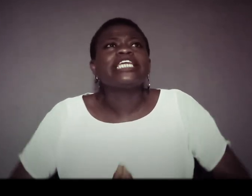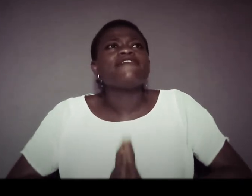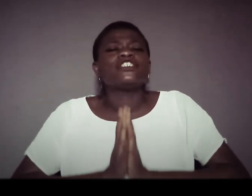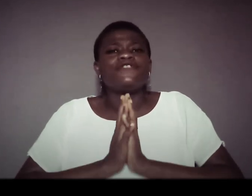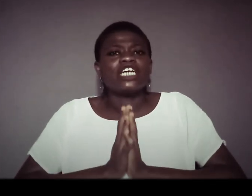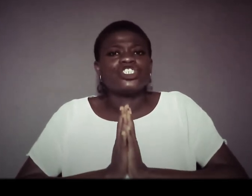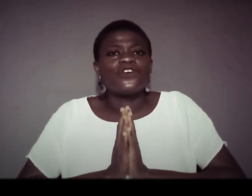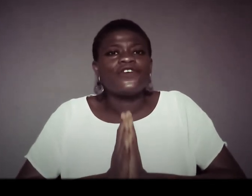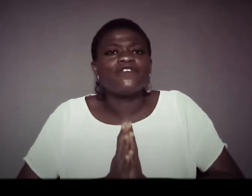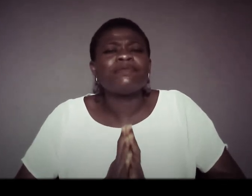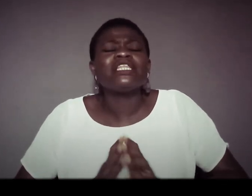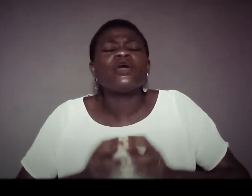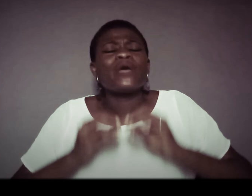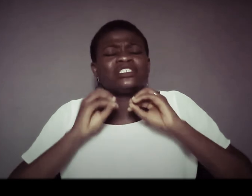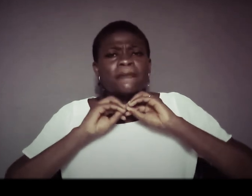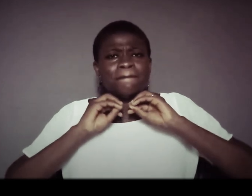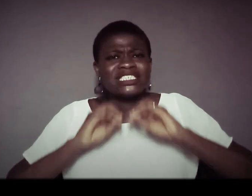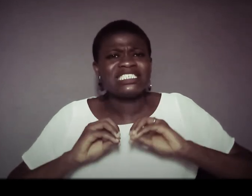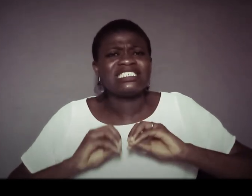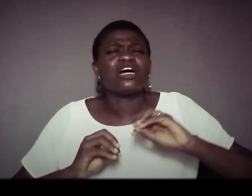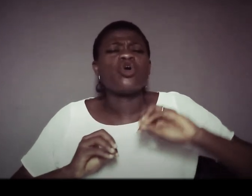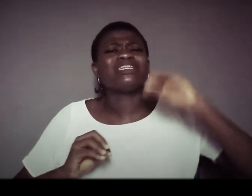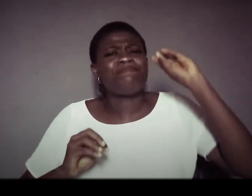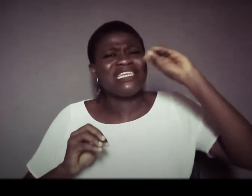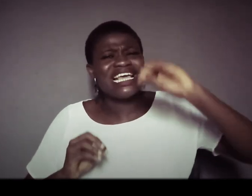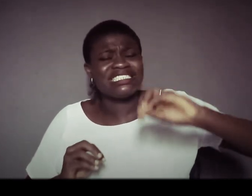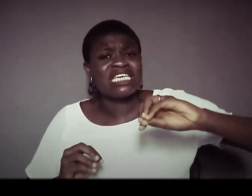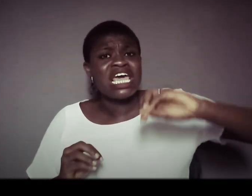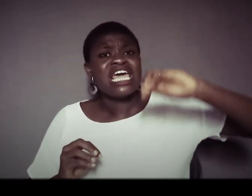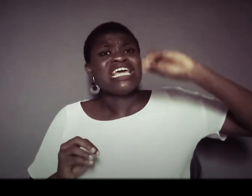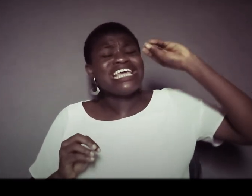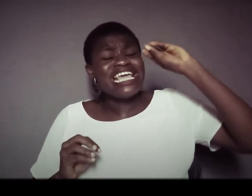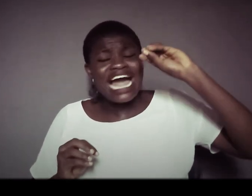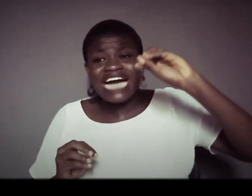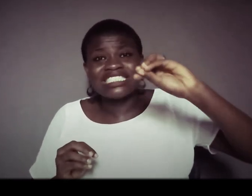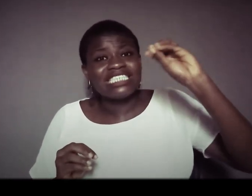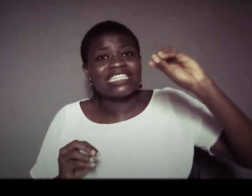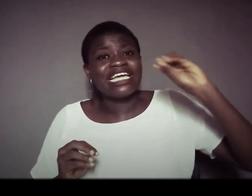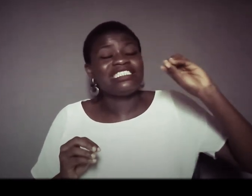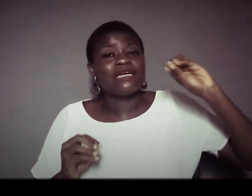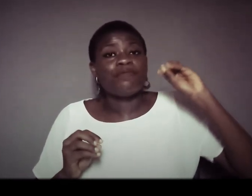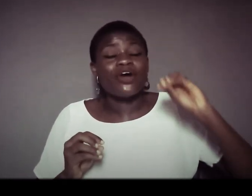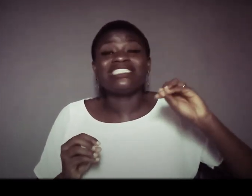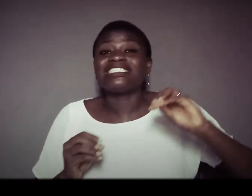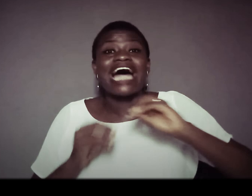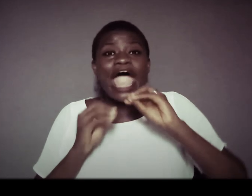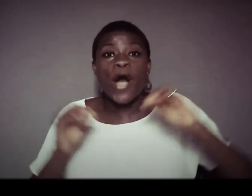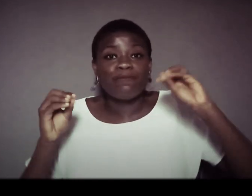gave us financial favors but there were some persons that god placed at strategic points that helped